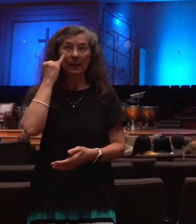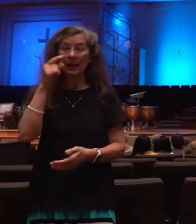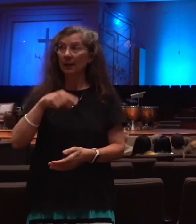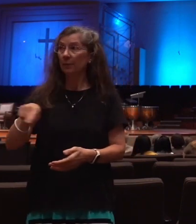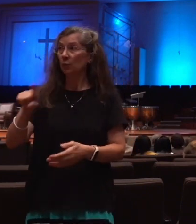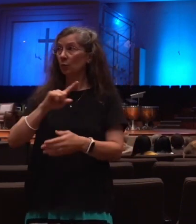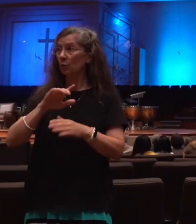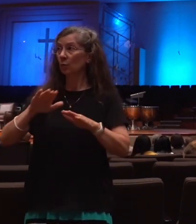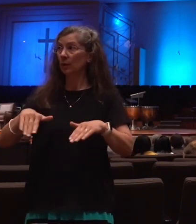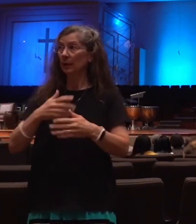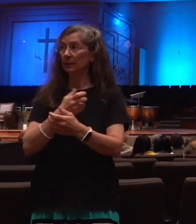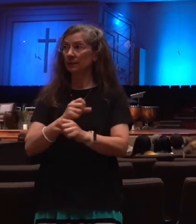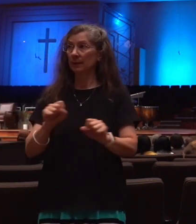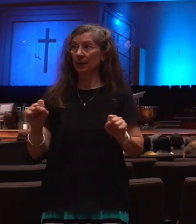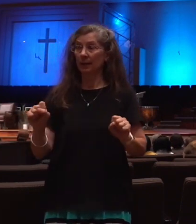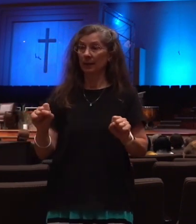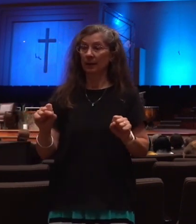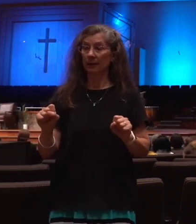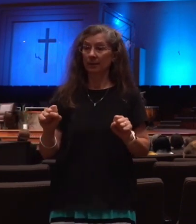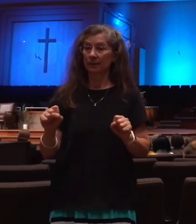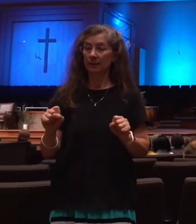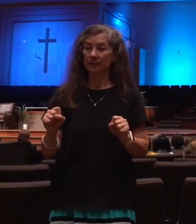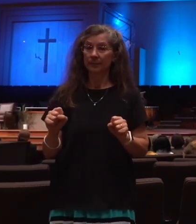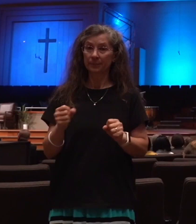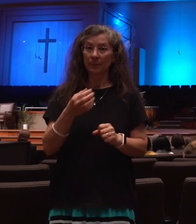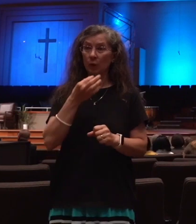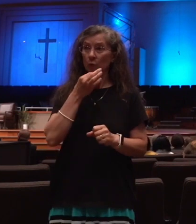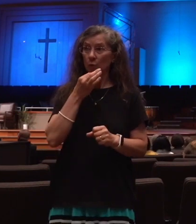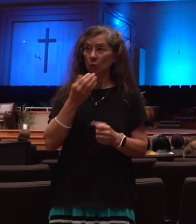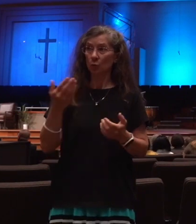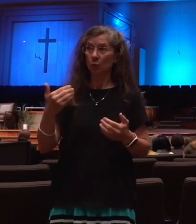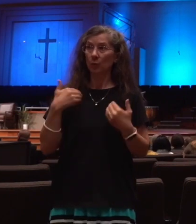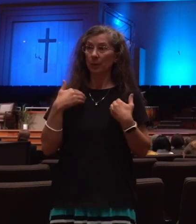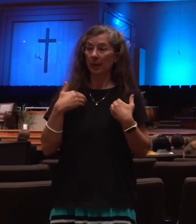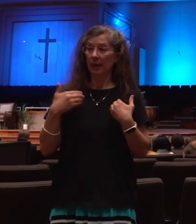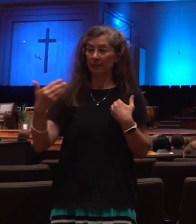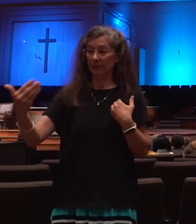in just a moment, we will have a short invitation.